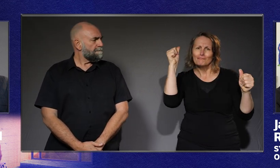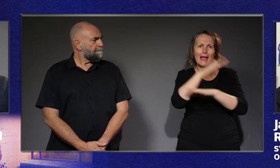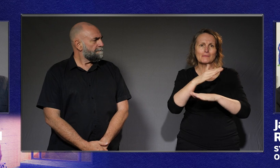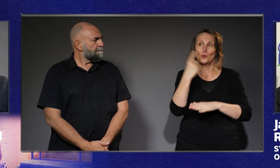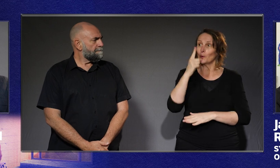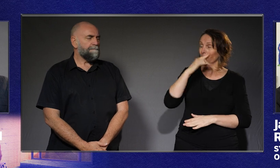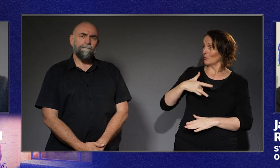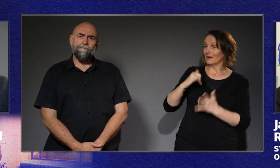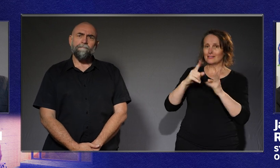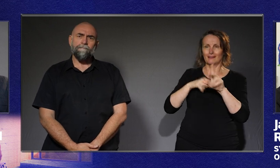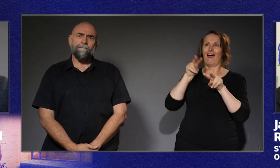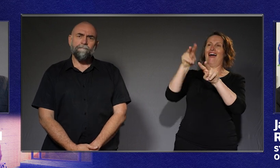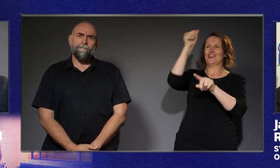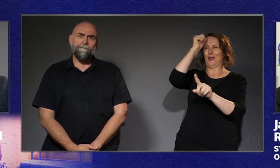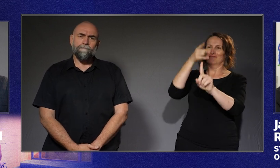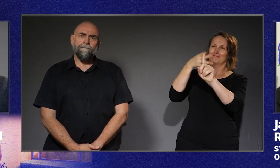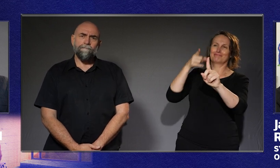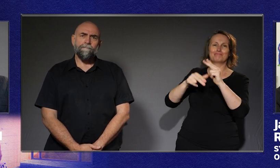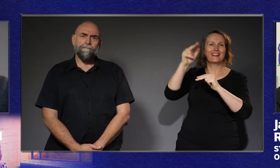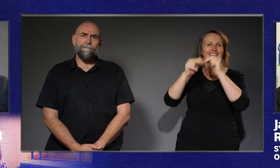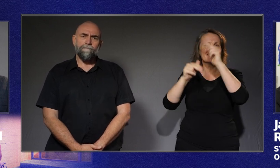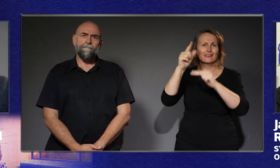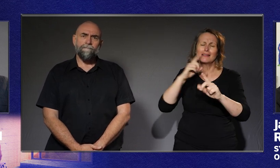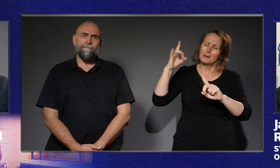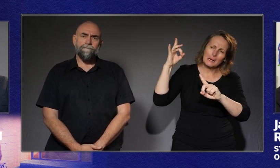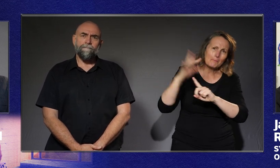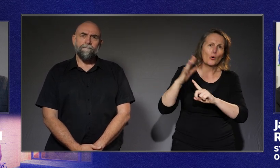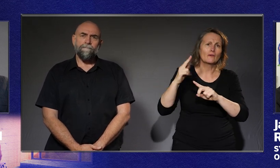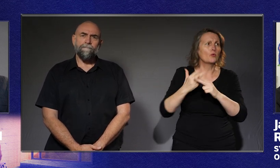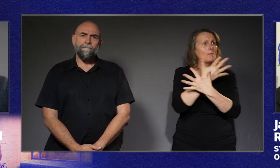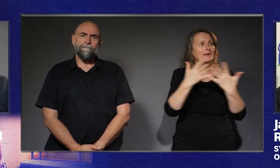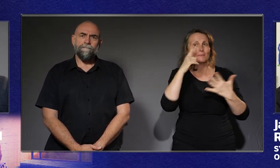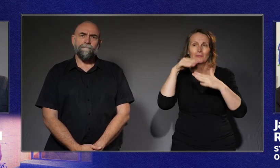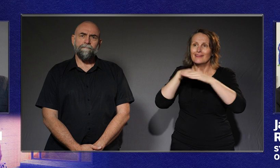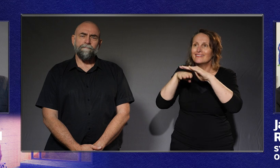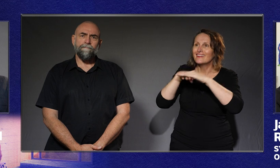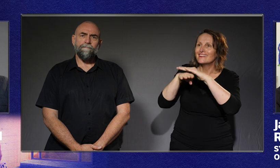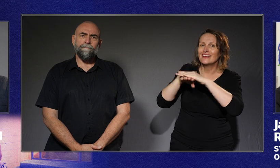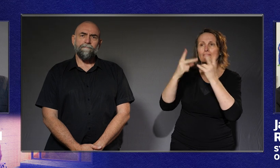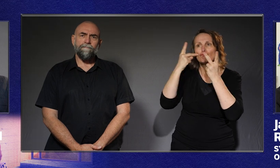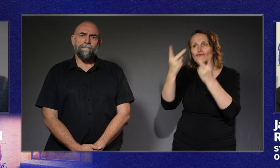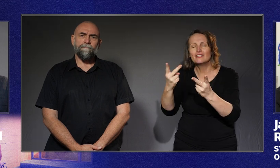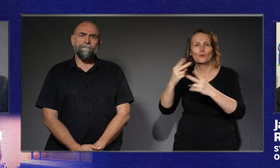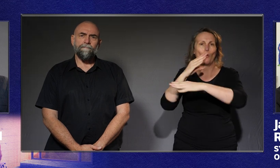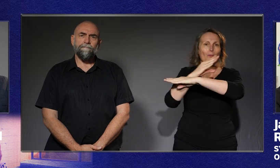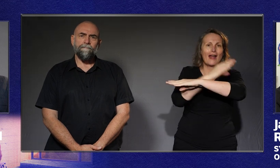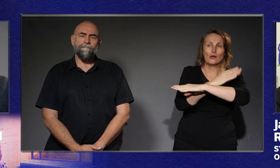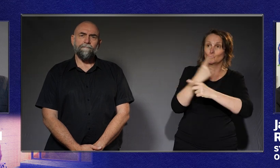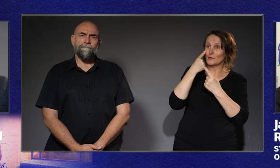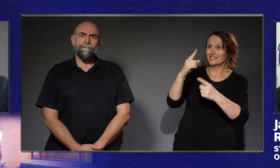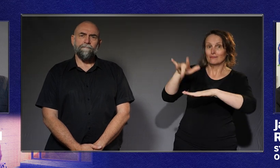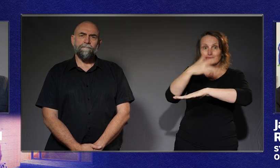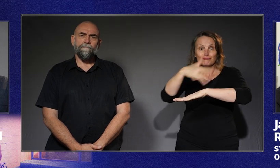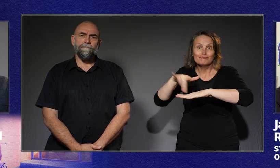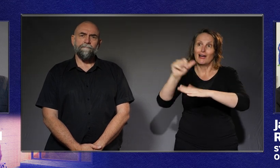Sydneysiders, to Australians, and it is absolutely vital that as many people as possible come to the Sydney Opera House and see culture and art